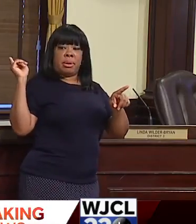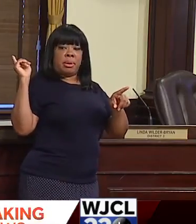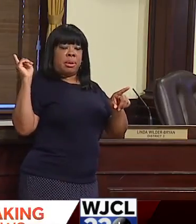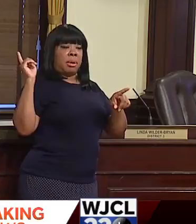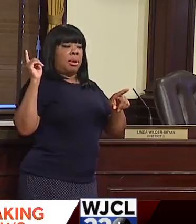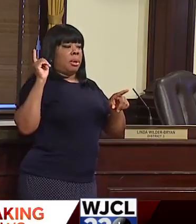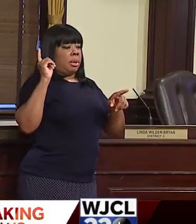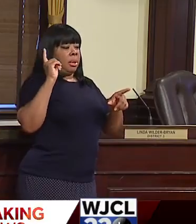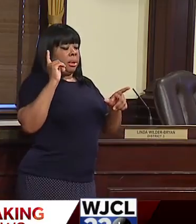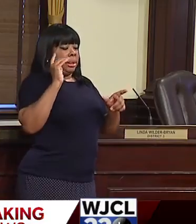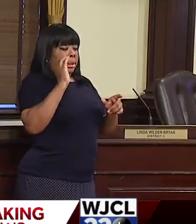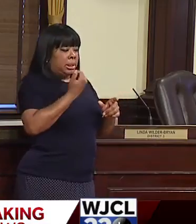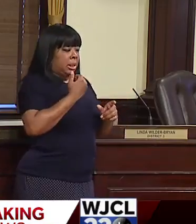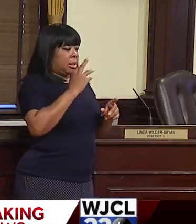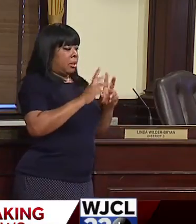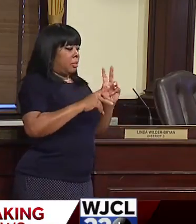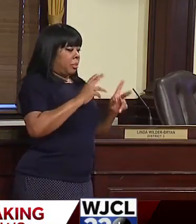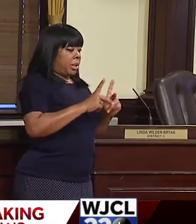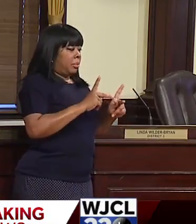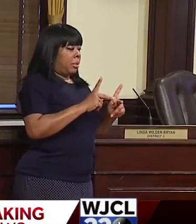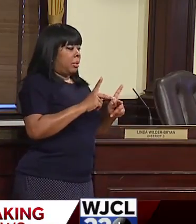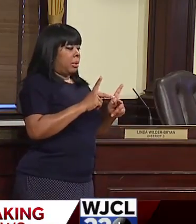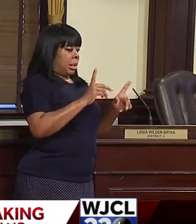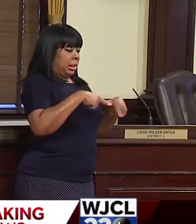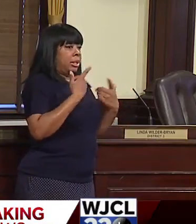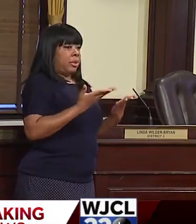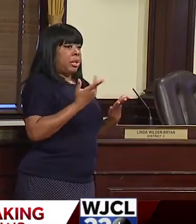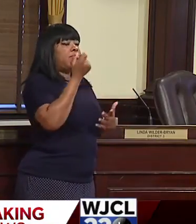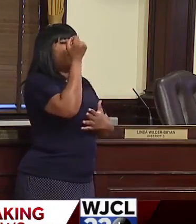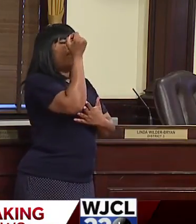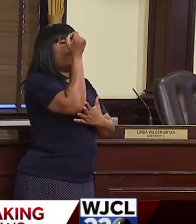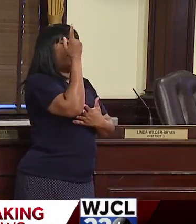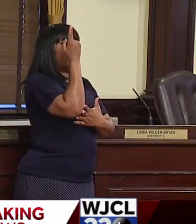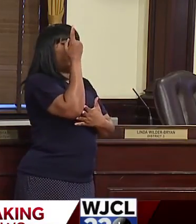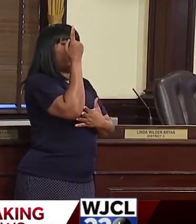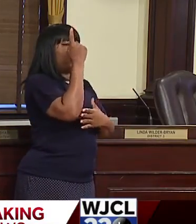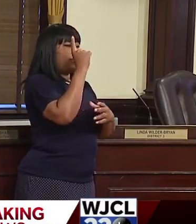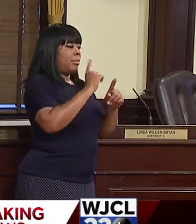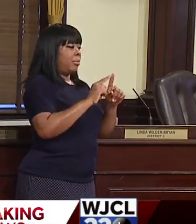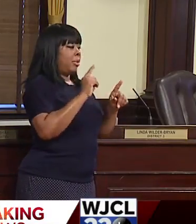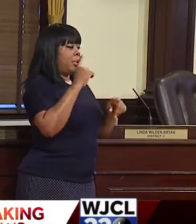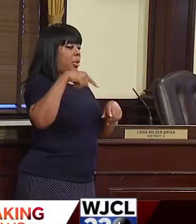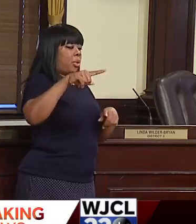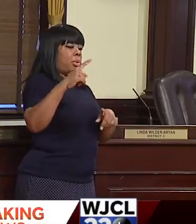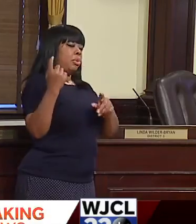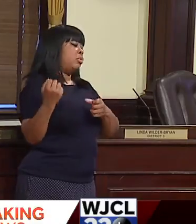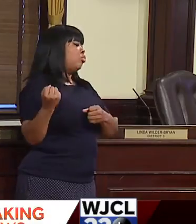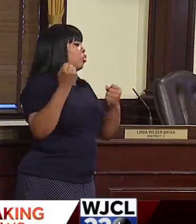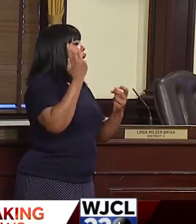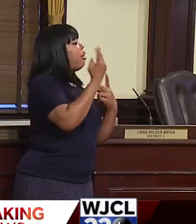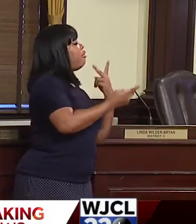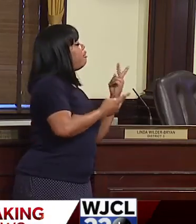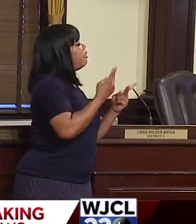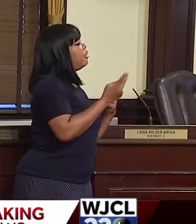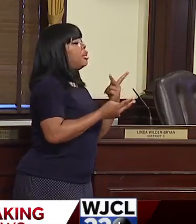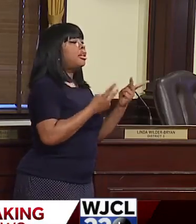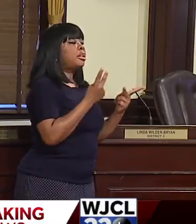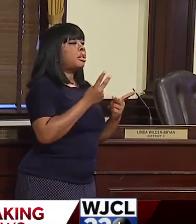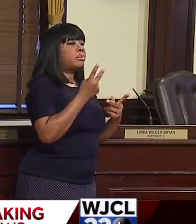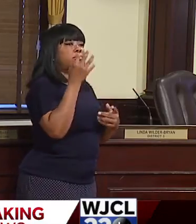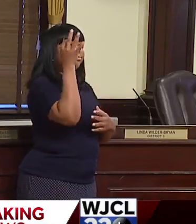It seems like our visitors may not be. And so we recognize we have to be more aggressive in this.